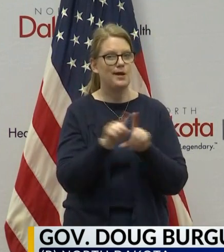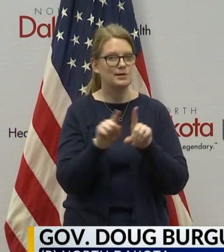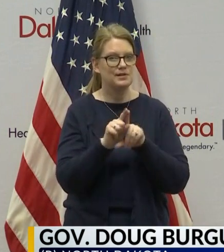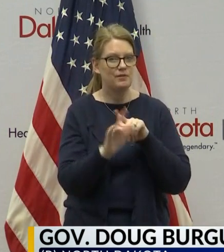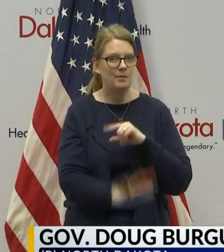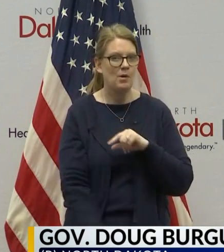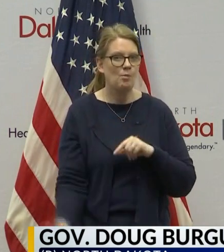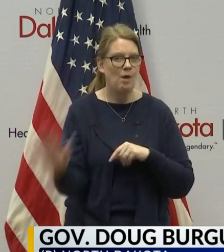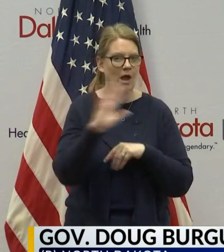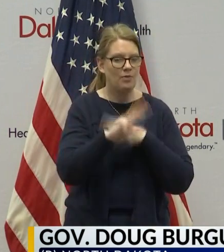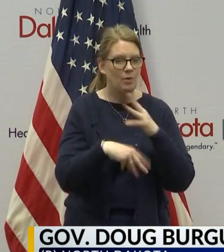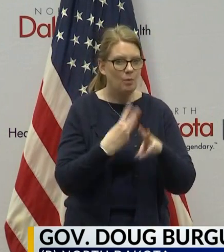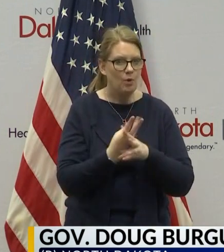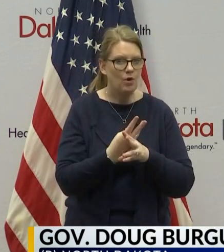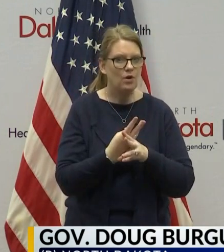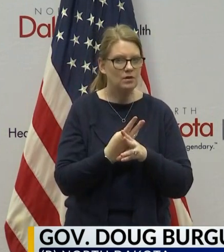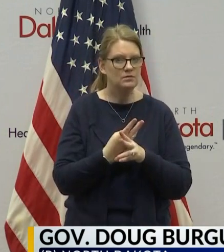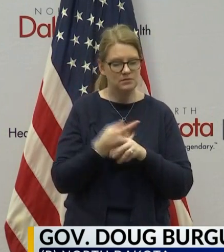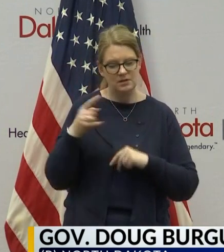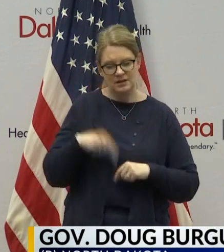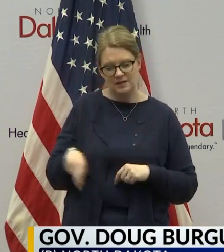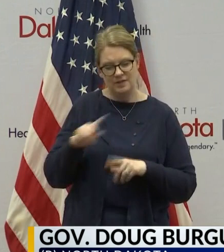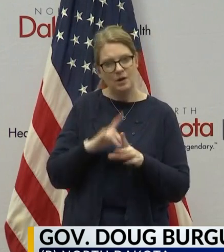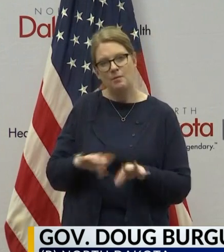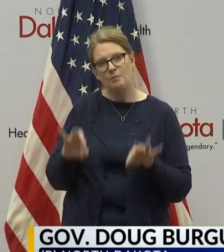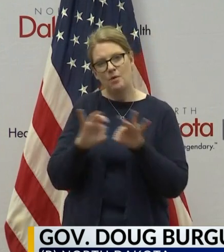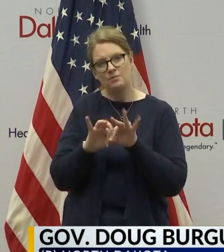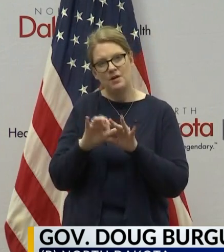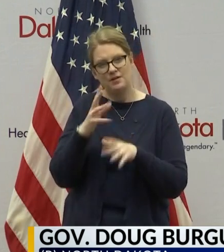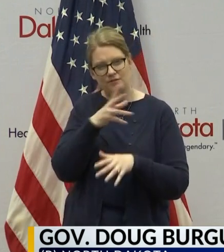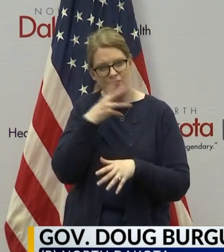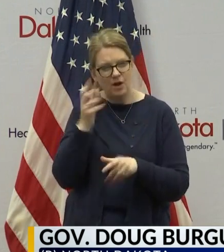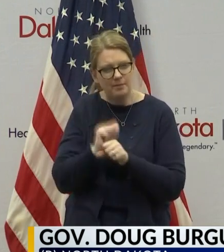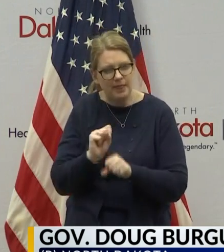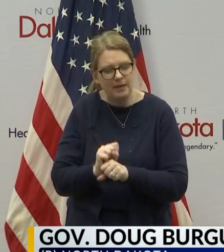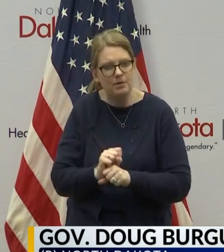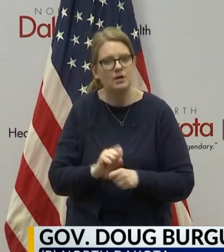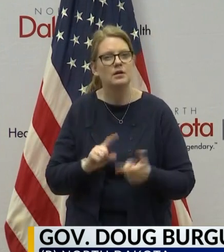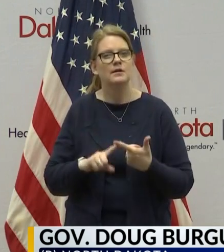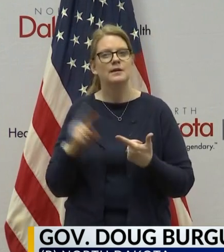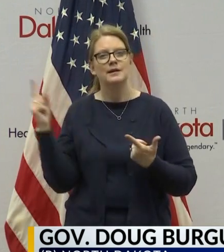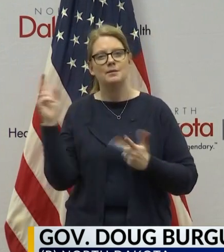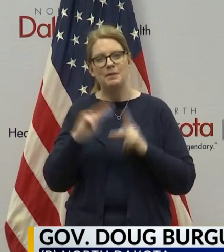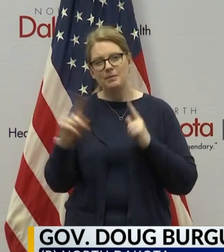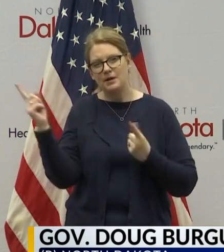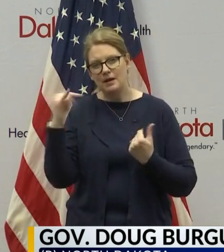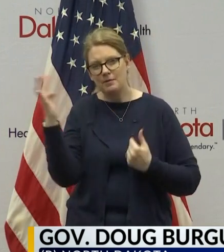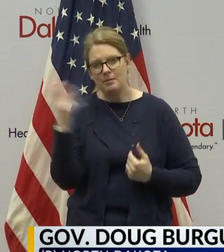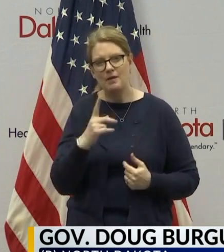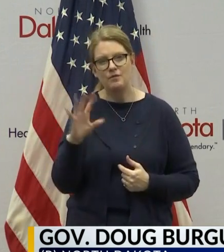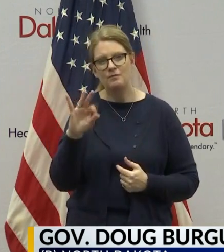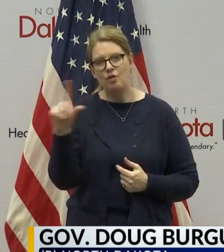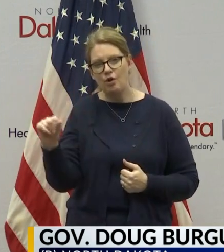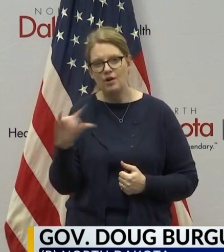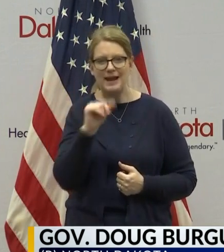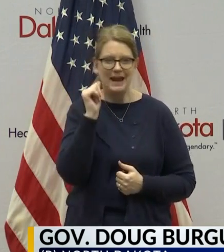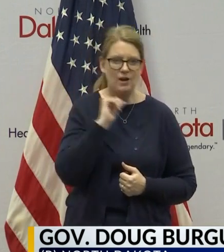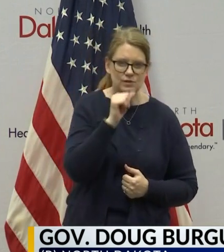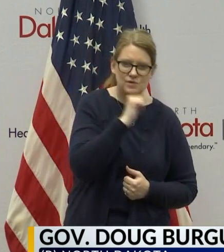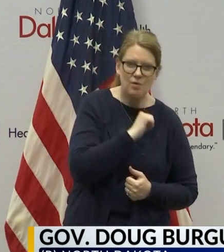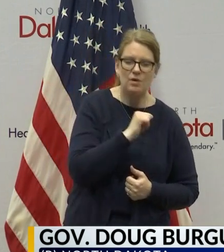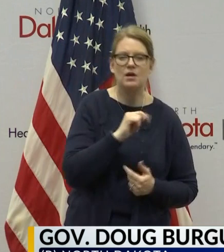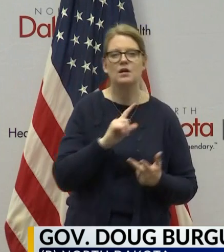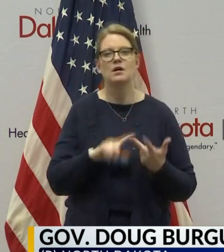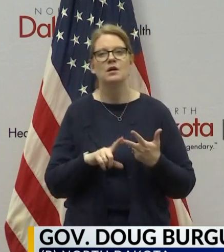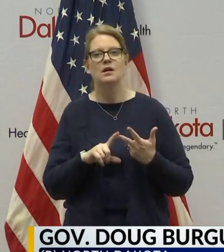you know, is an important part of our farm labor. It could have been people returning, snowbirds returning from Florida, Arizona. We've heard a